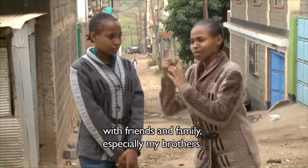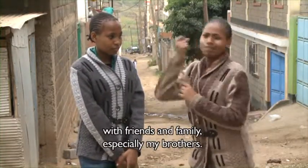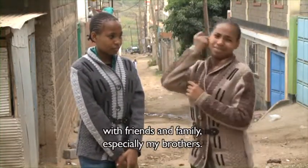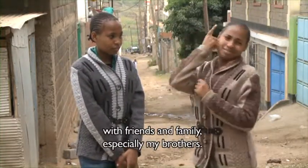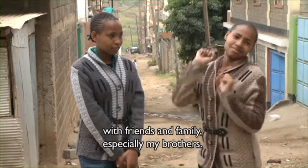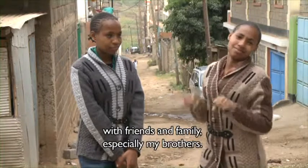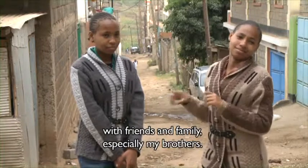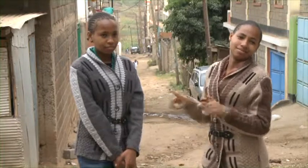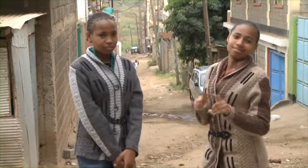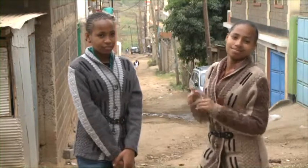brothers.